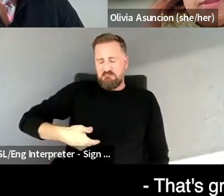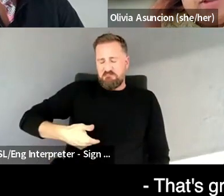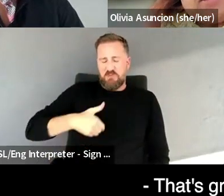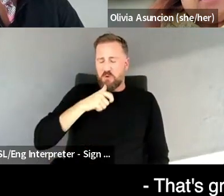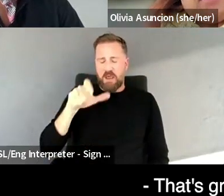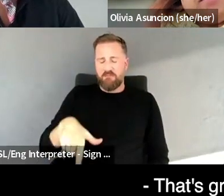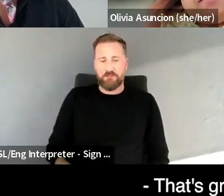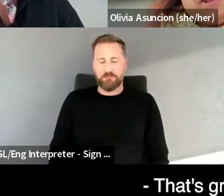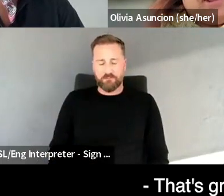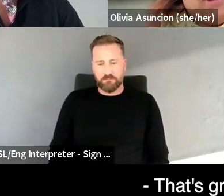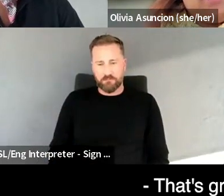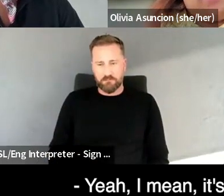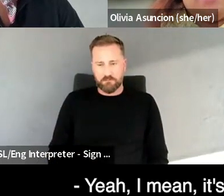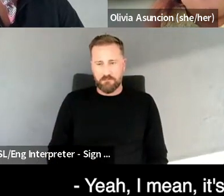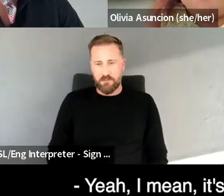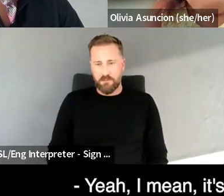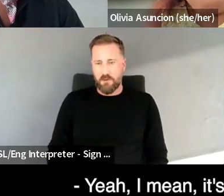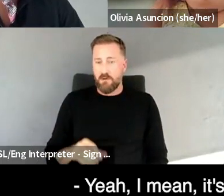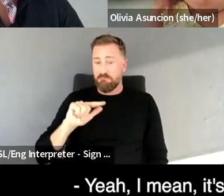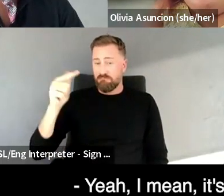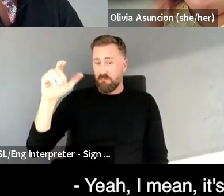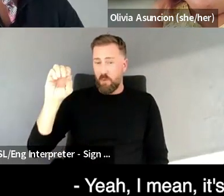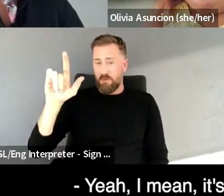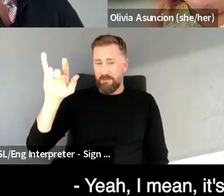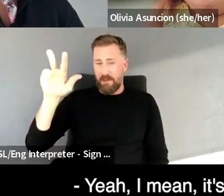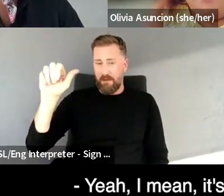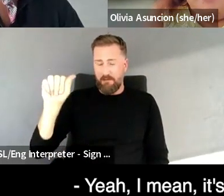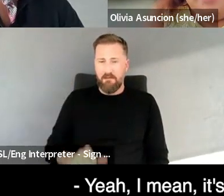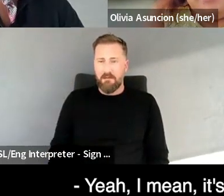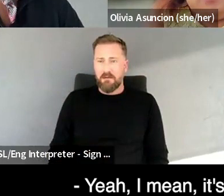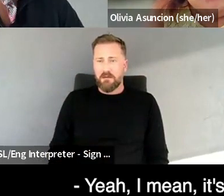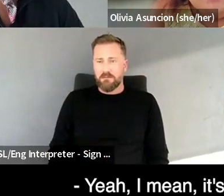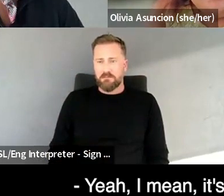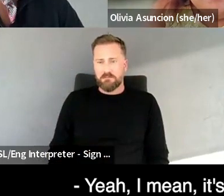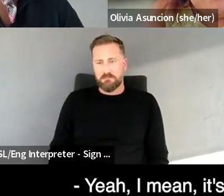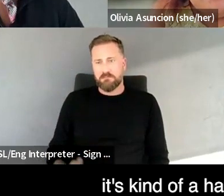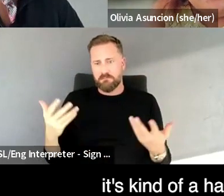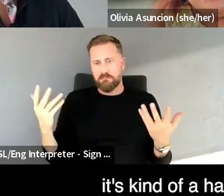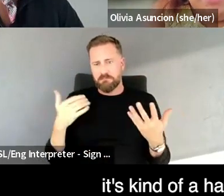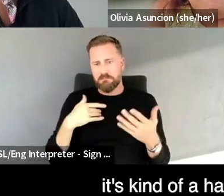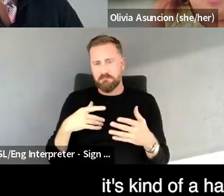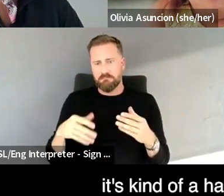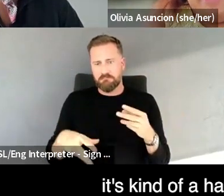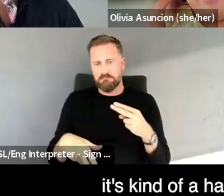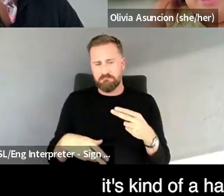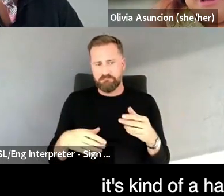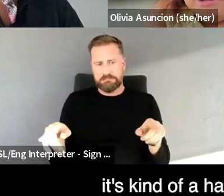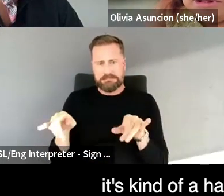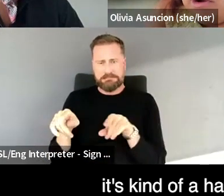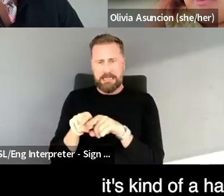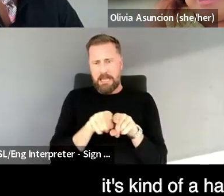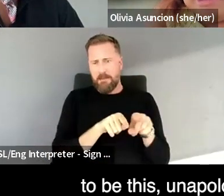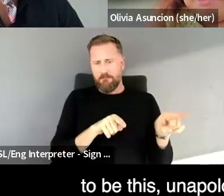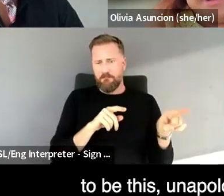That's great. Olivia. Yeah. I mean, it's like what Sky said, it's kind of a hard path